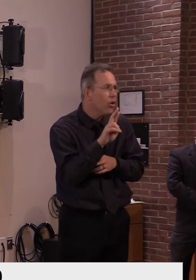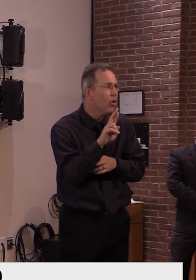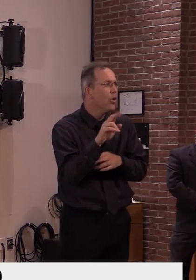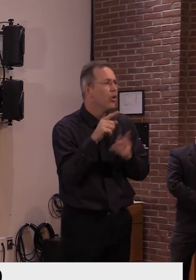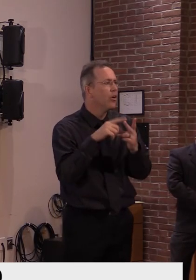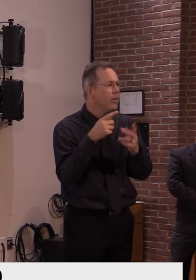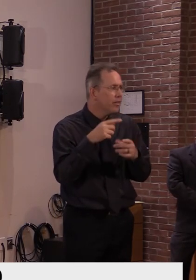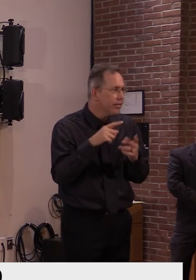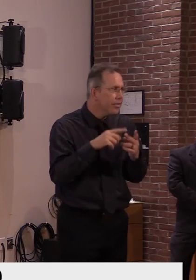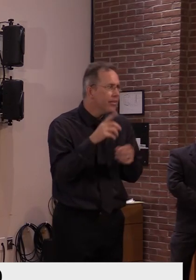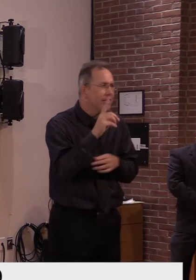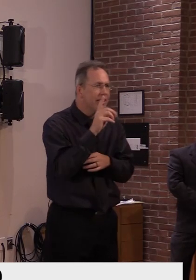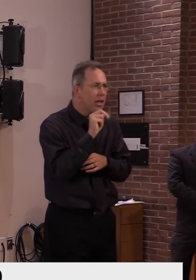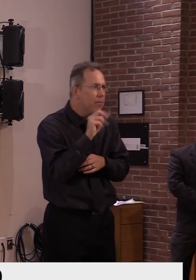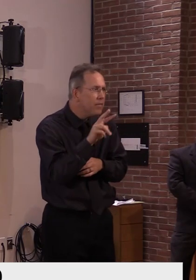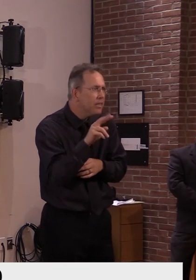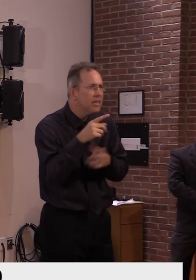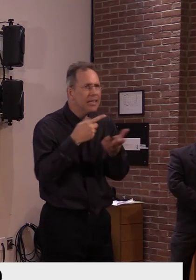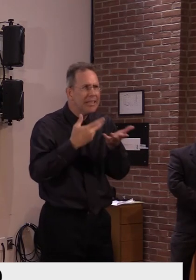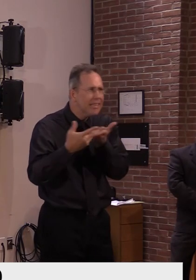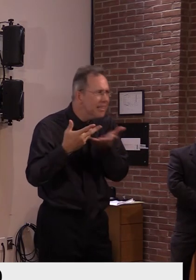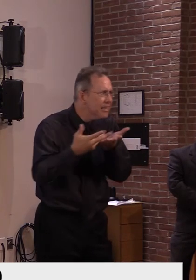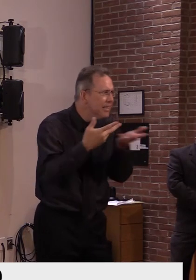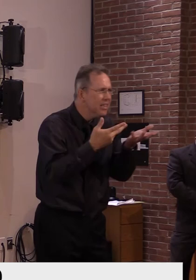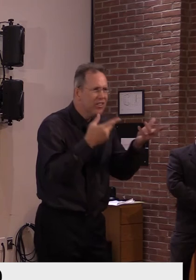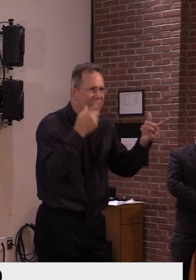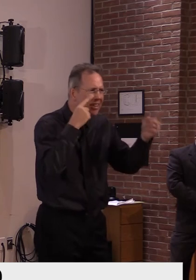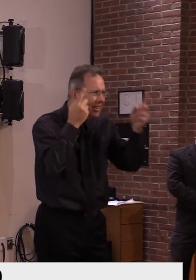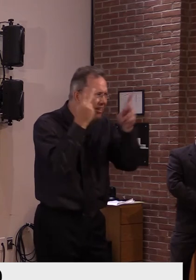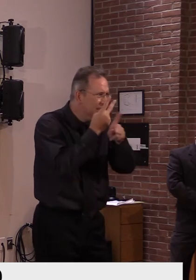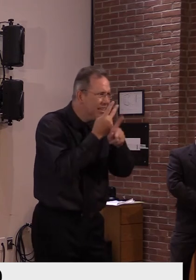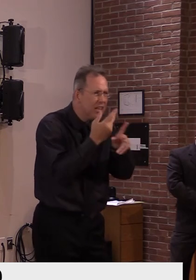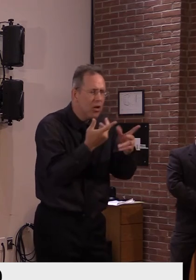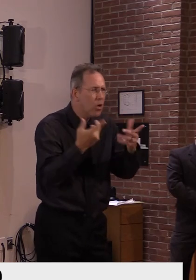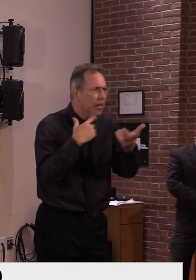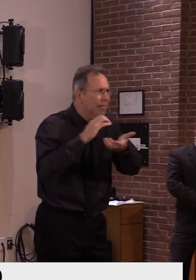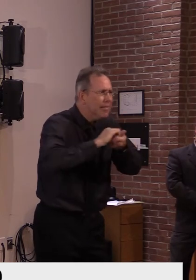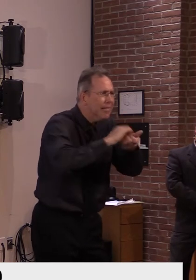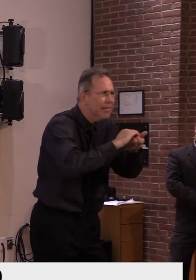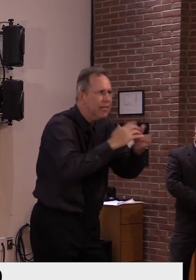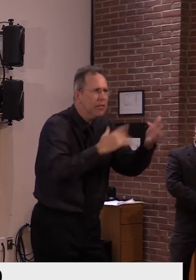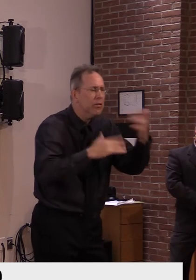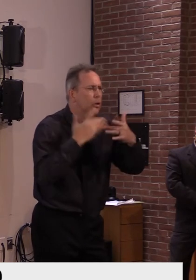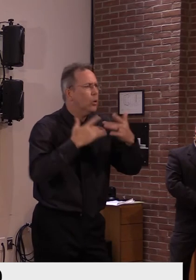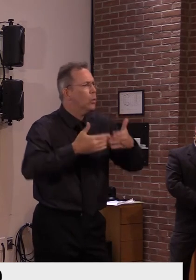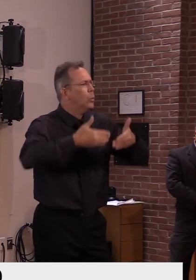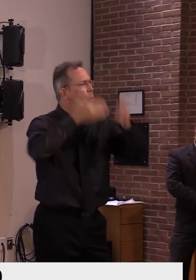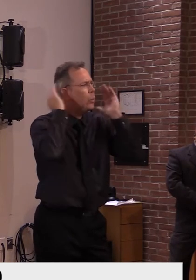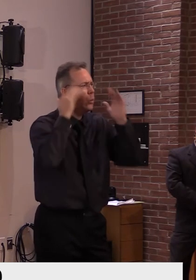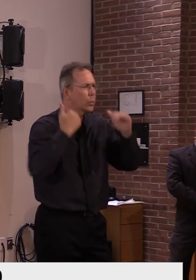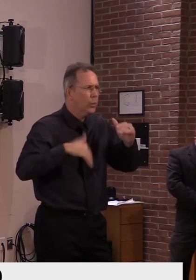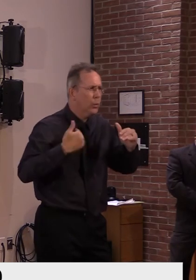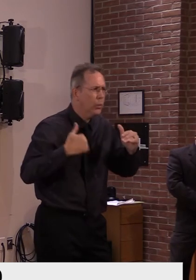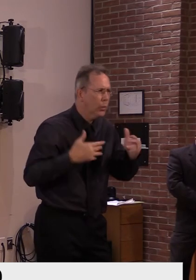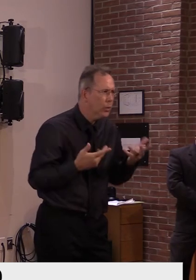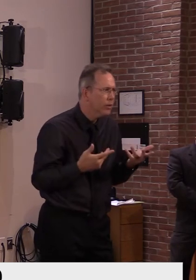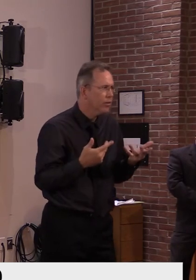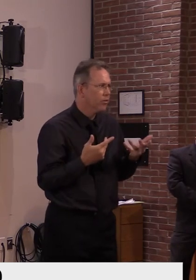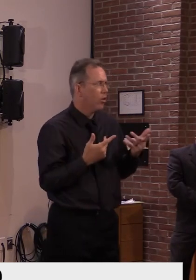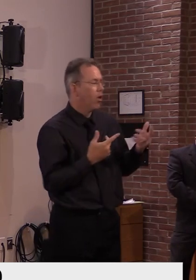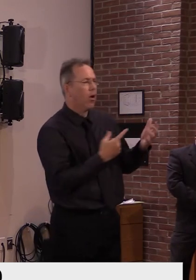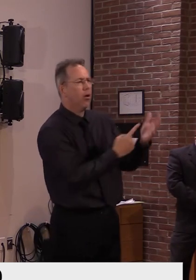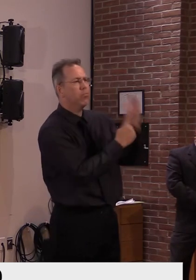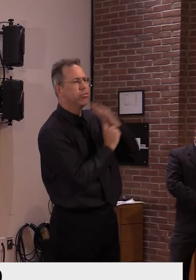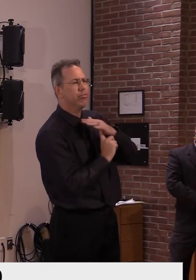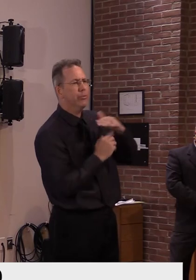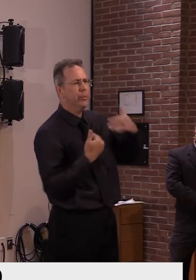help out in some way. Um, but, uh, but this is like, it was like a tsunami. Uh, this really did, uh,